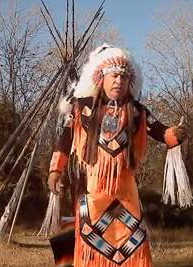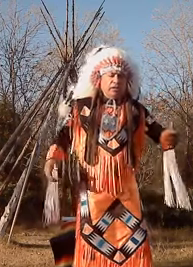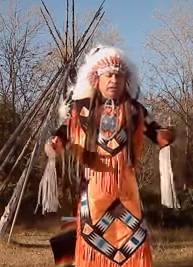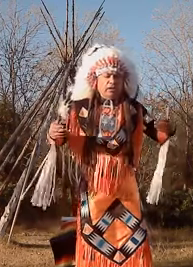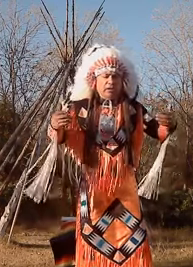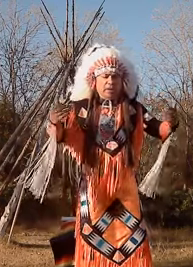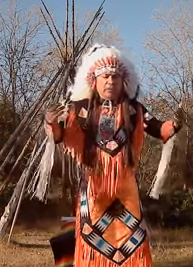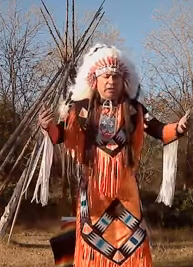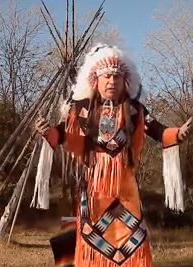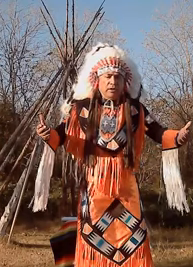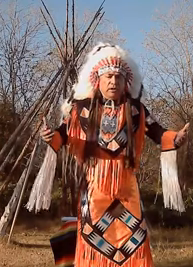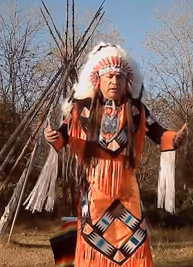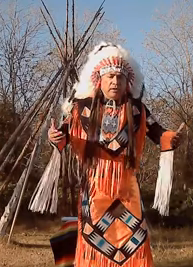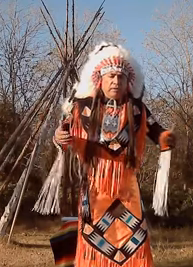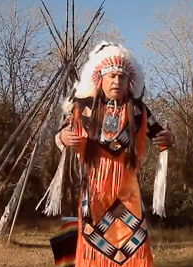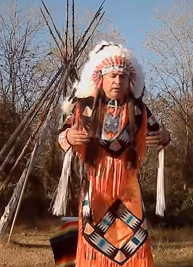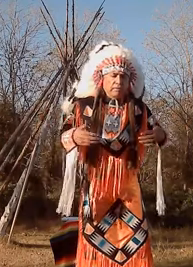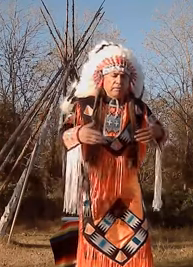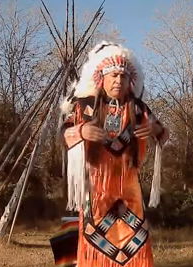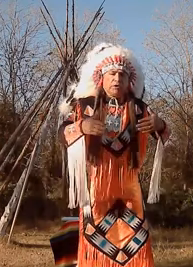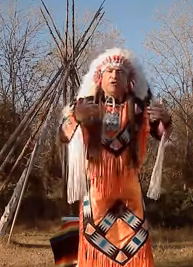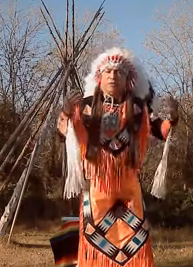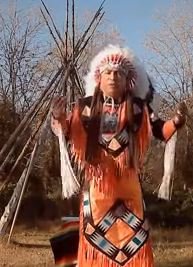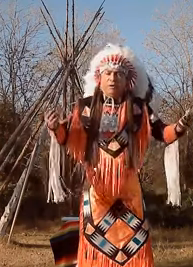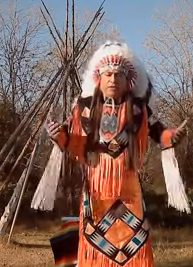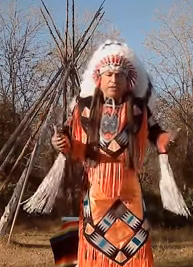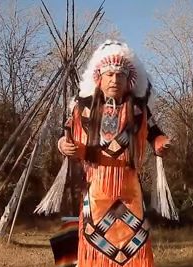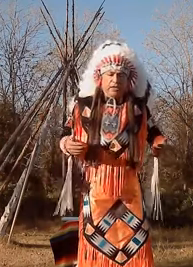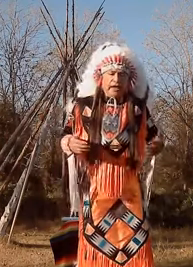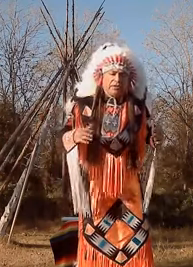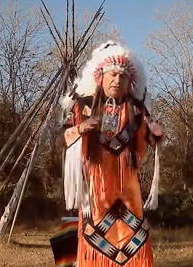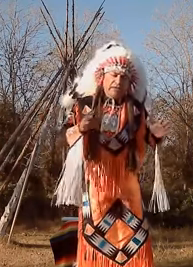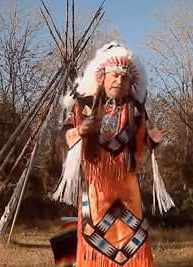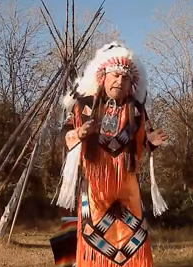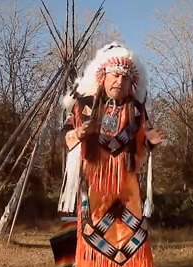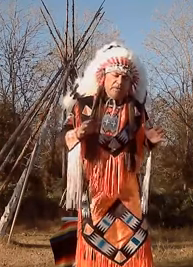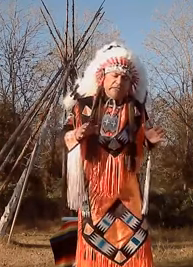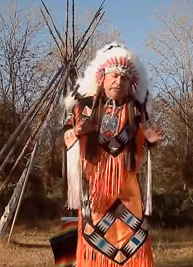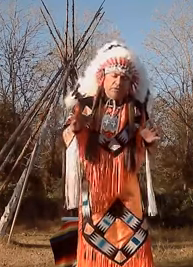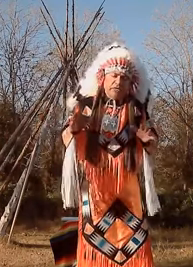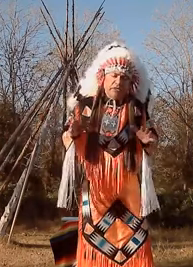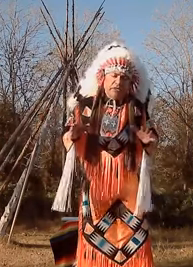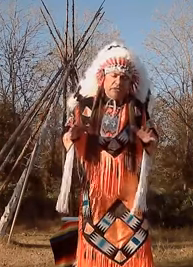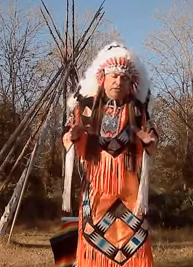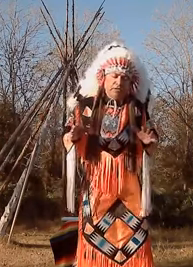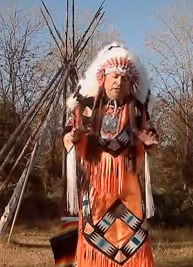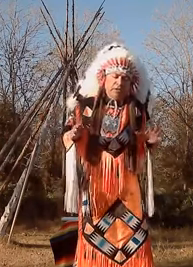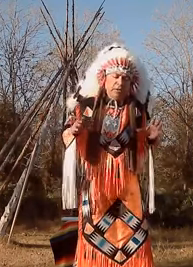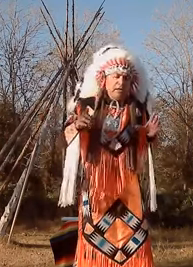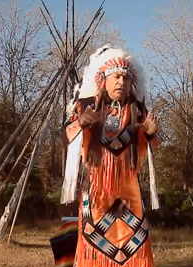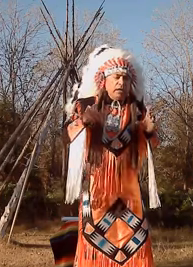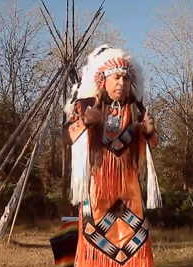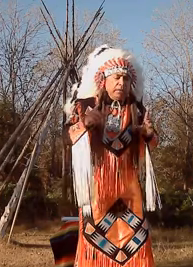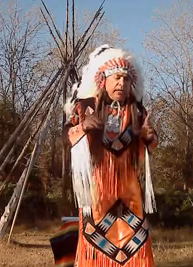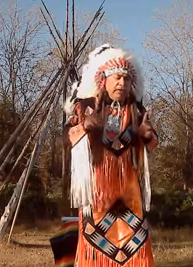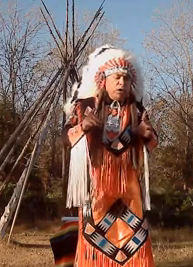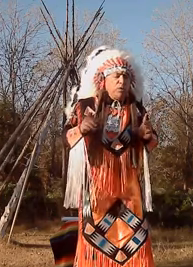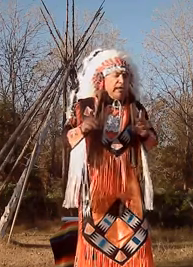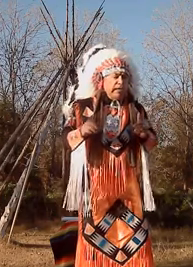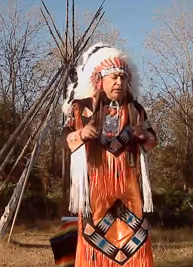you know it might be um disrupted to the to the class but to the setting but that's what they do to get the attention but back in the old days